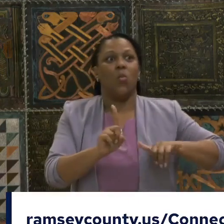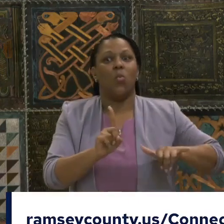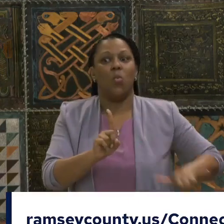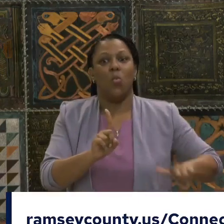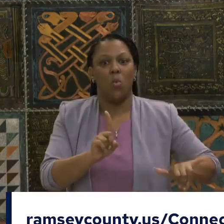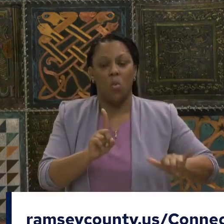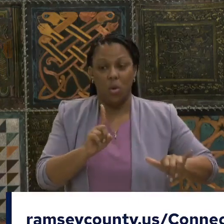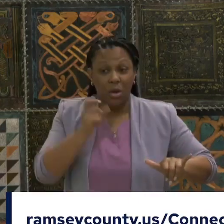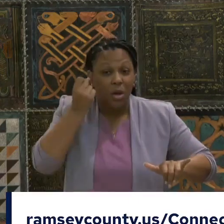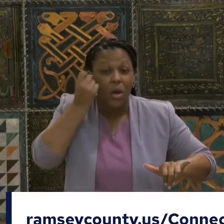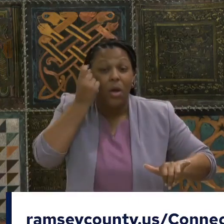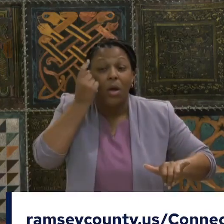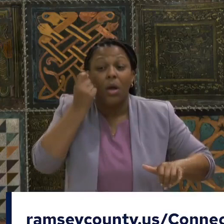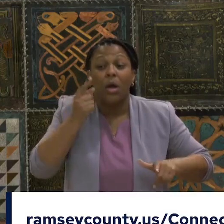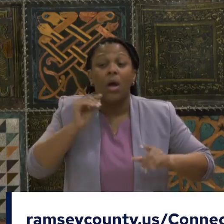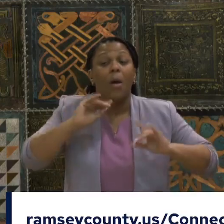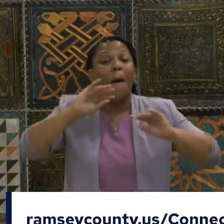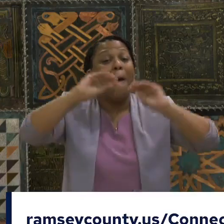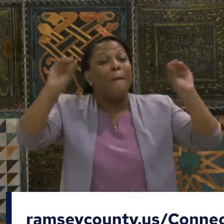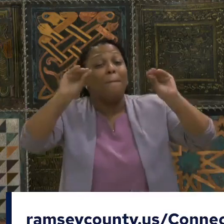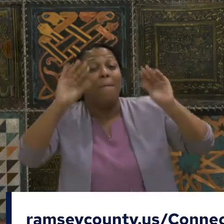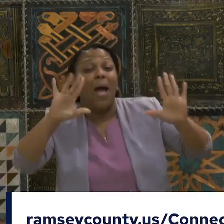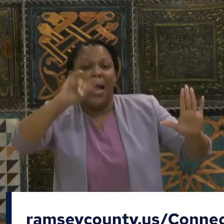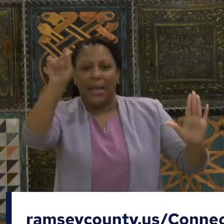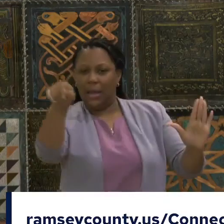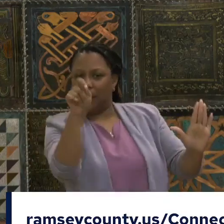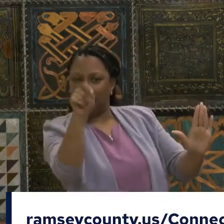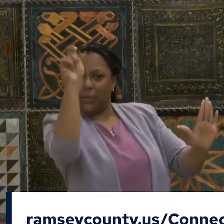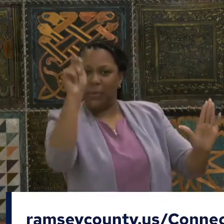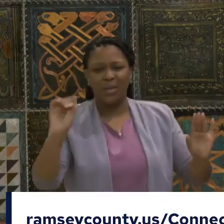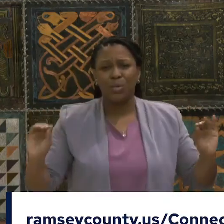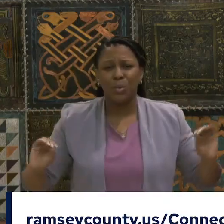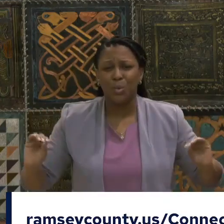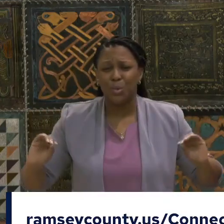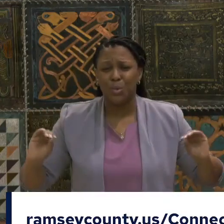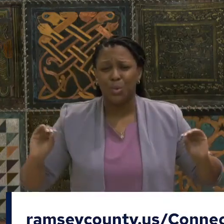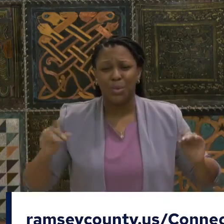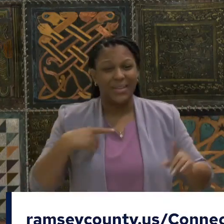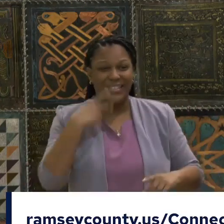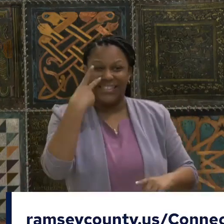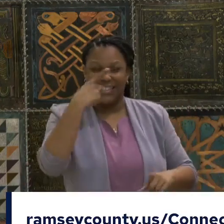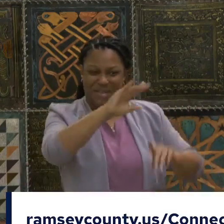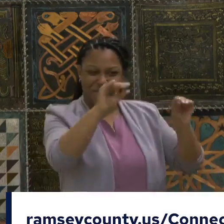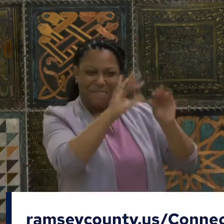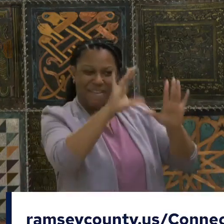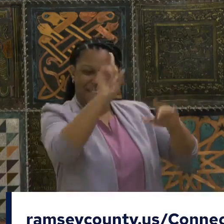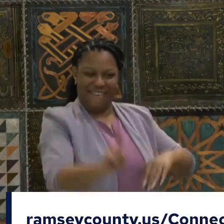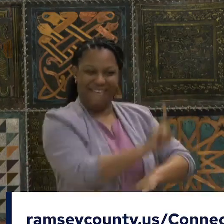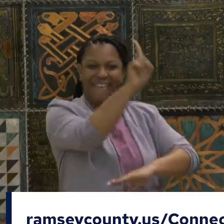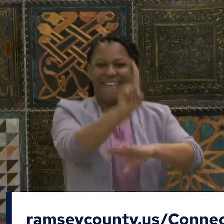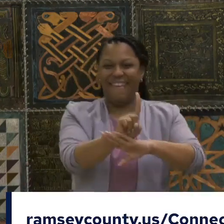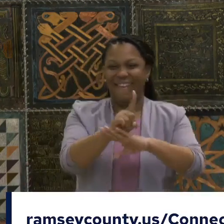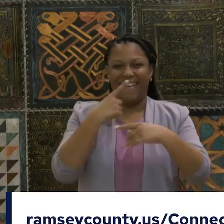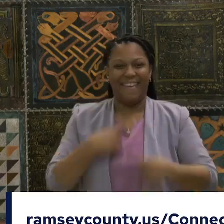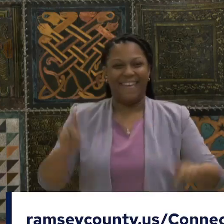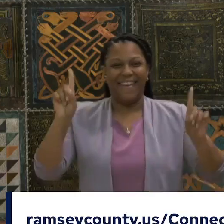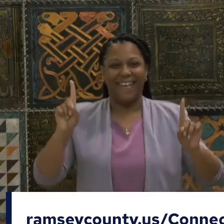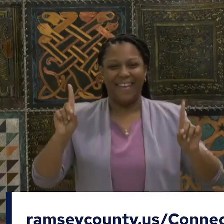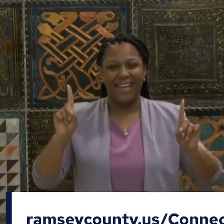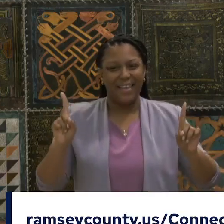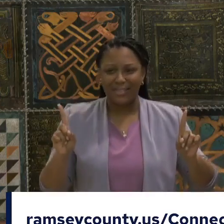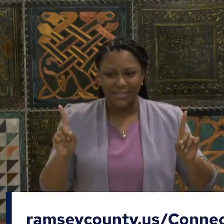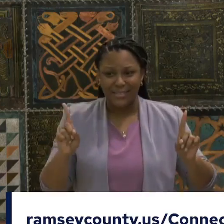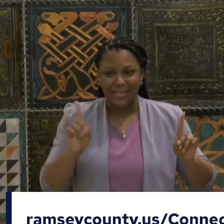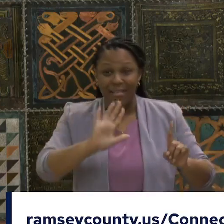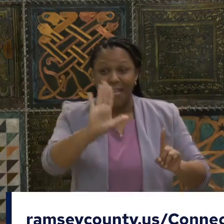to say abracadabra and ensure a bright digital future for our city. I don't just get to say abracadabra and ensure that